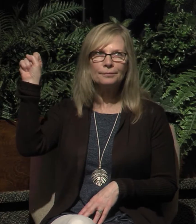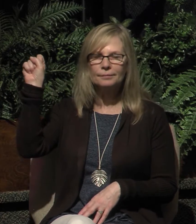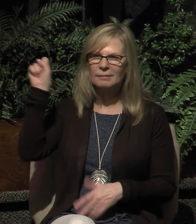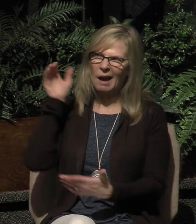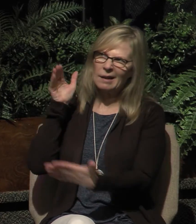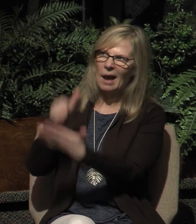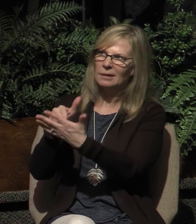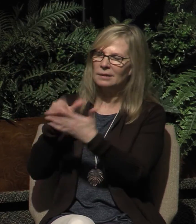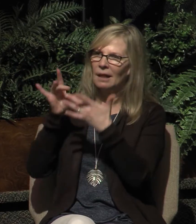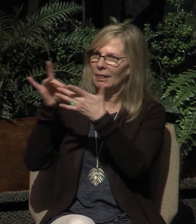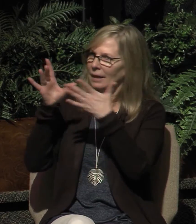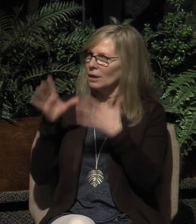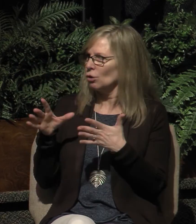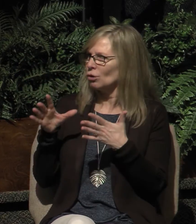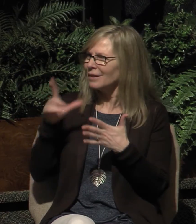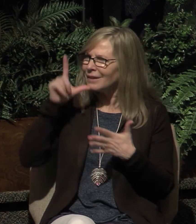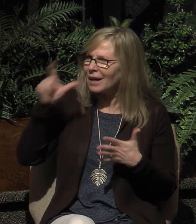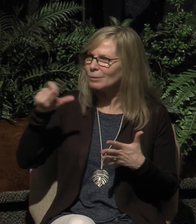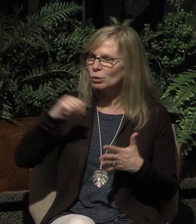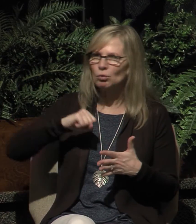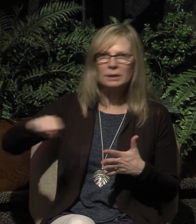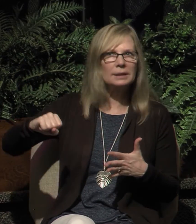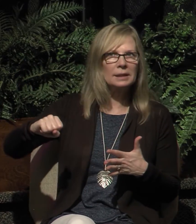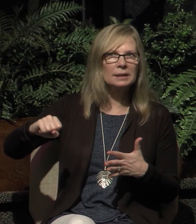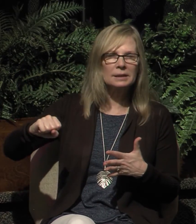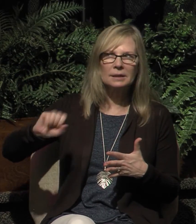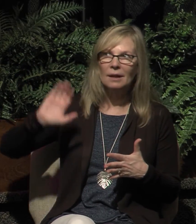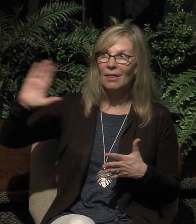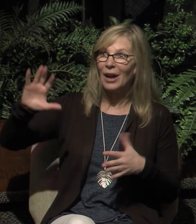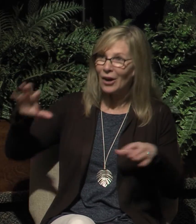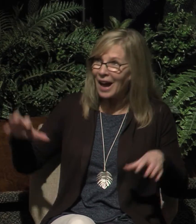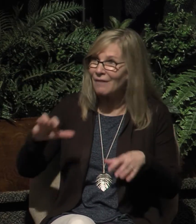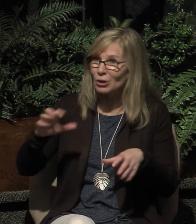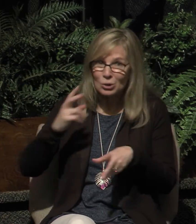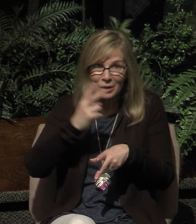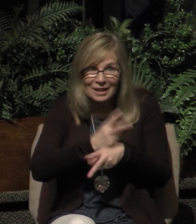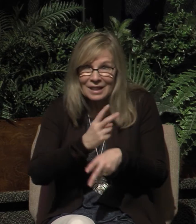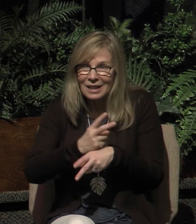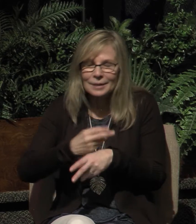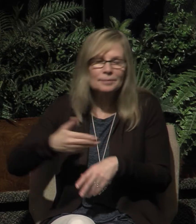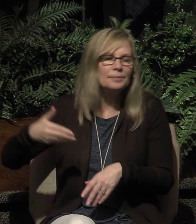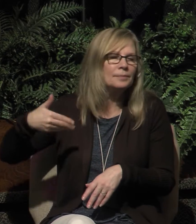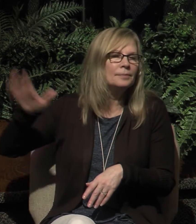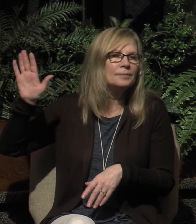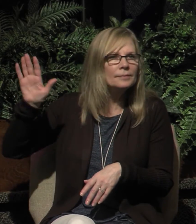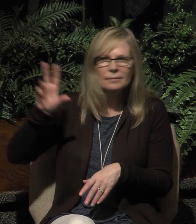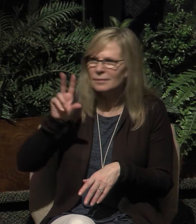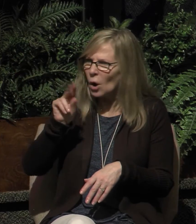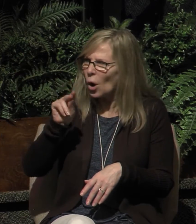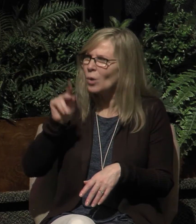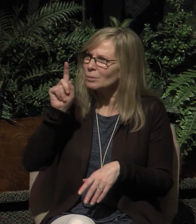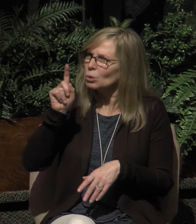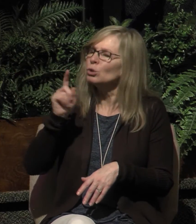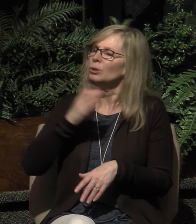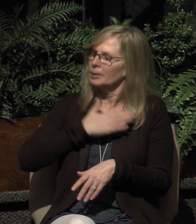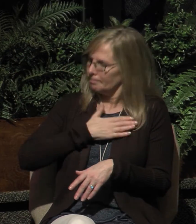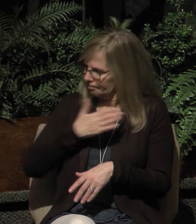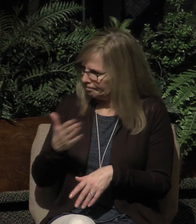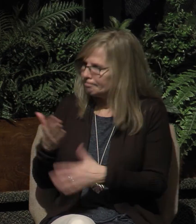their leaders. They are not to resist their efforts to shepherd them. Instead, they are to submit to